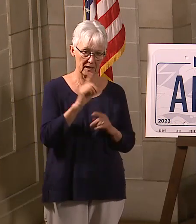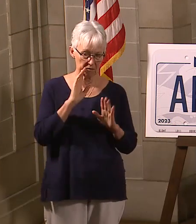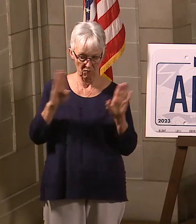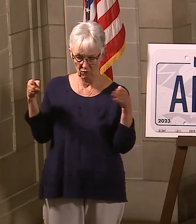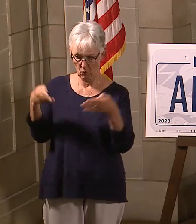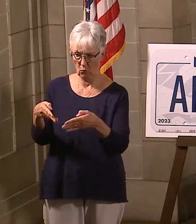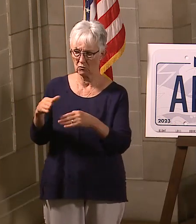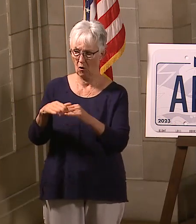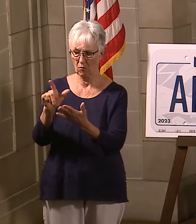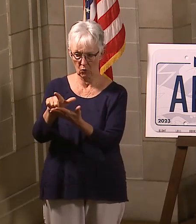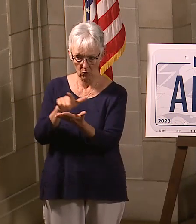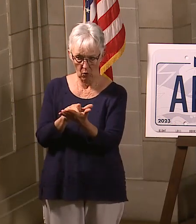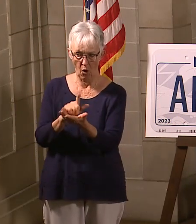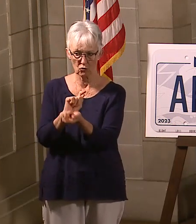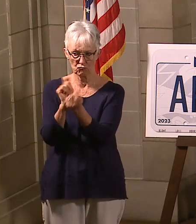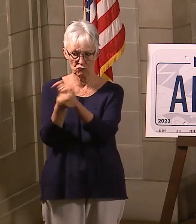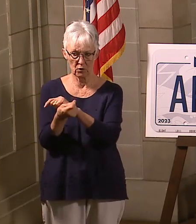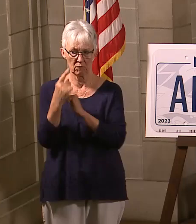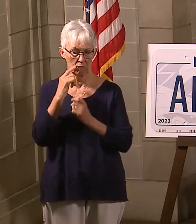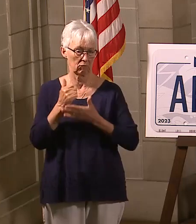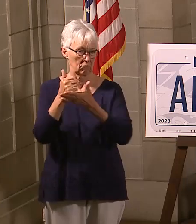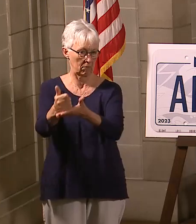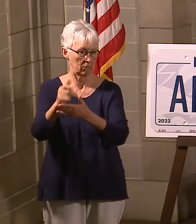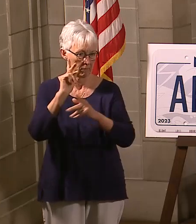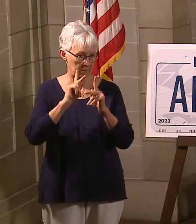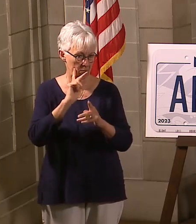get to those people who need that help? That's where we really need to put our focus.